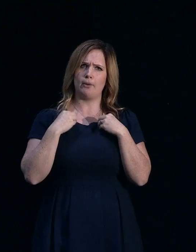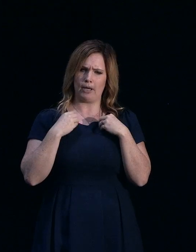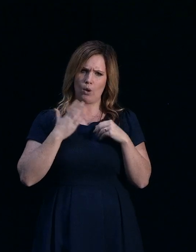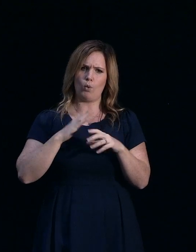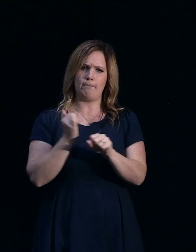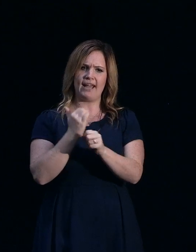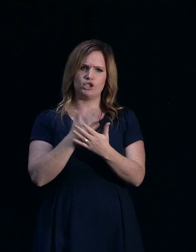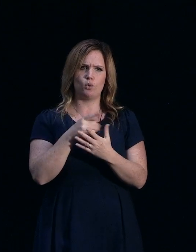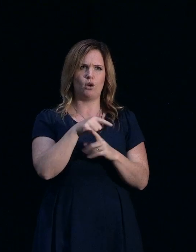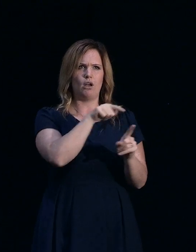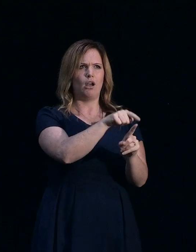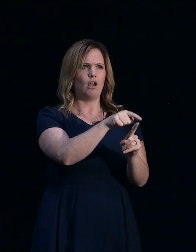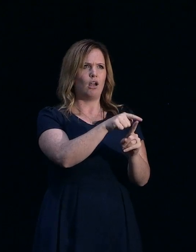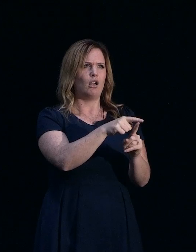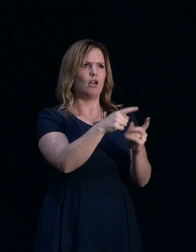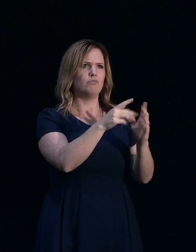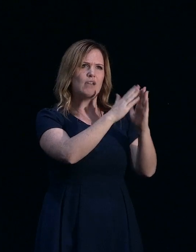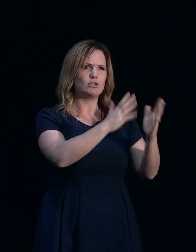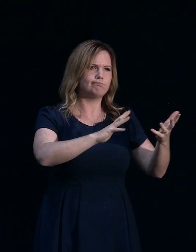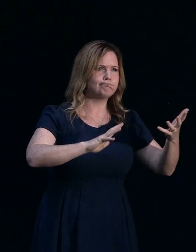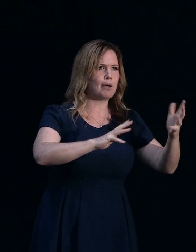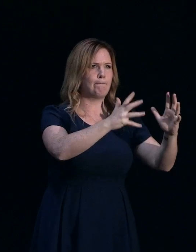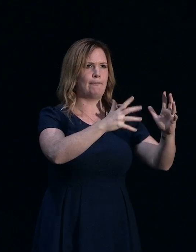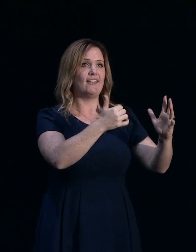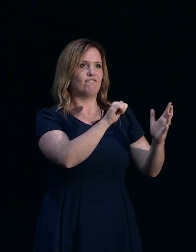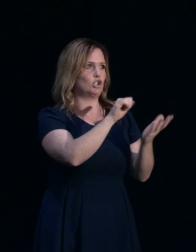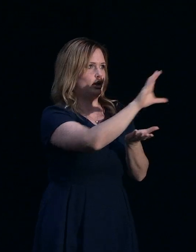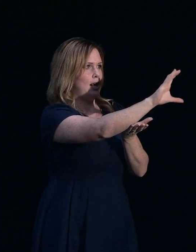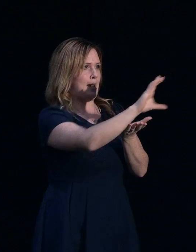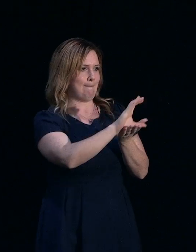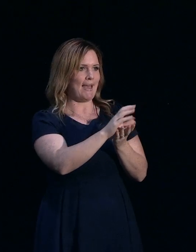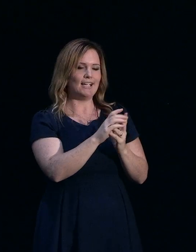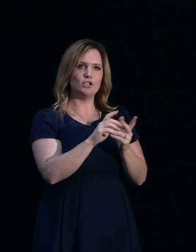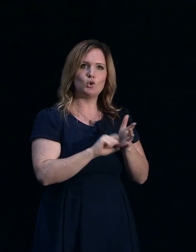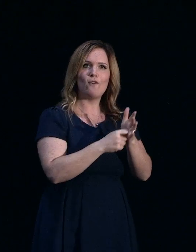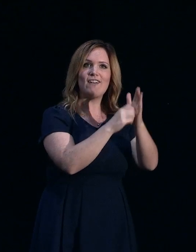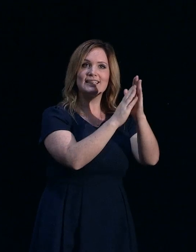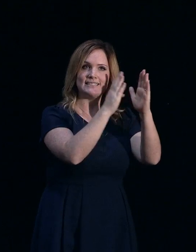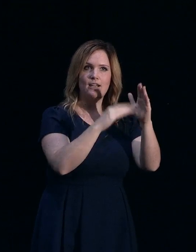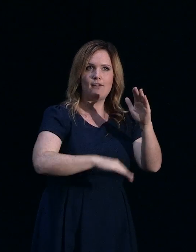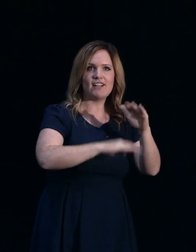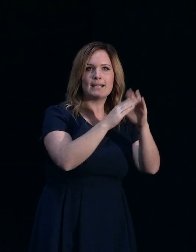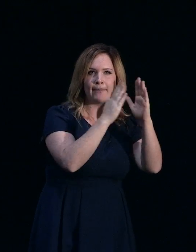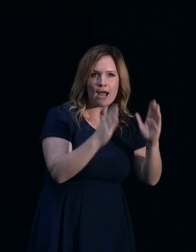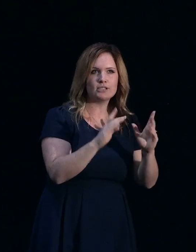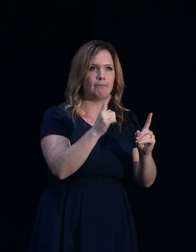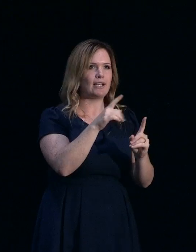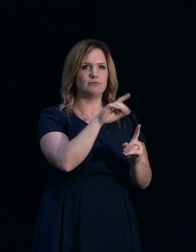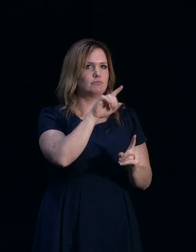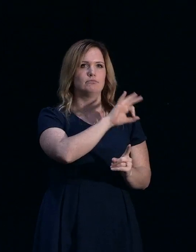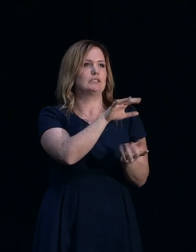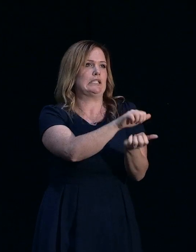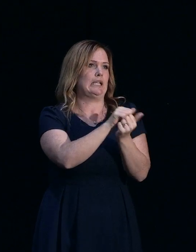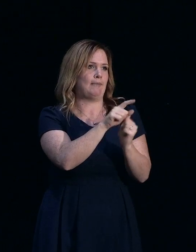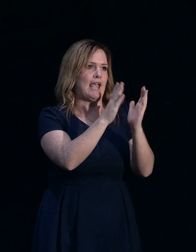insuring someone else's total loss. So, if someone has been paid out to rebuild their house, but they've been able to retain the house